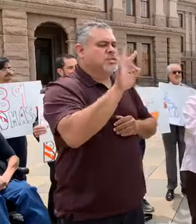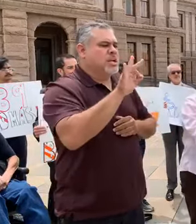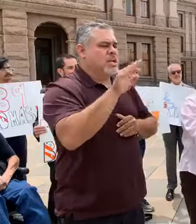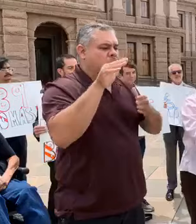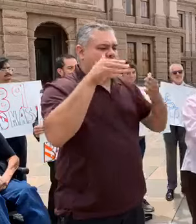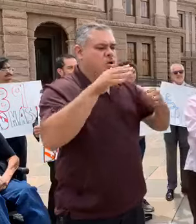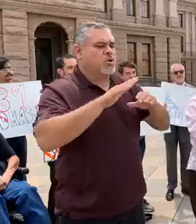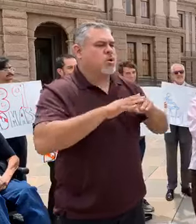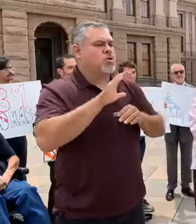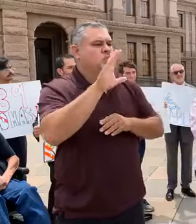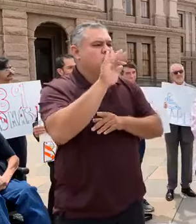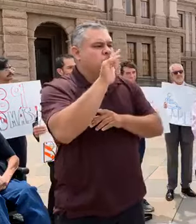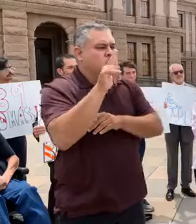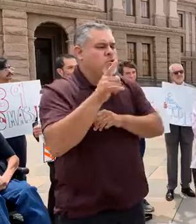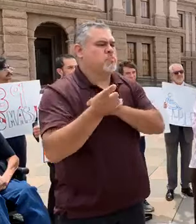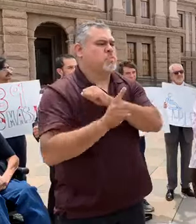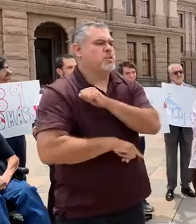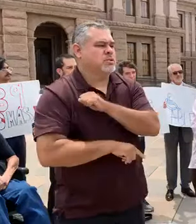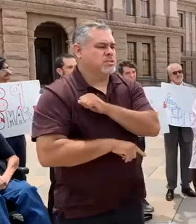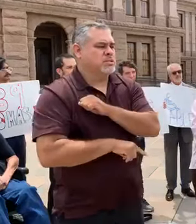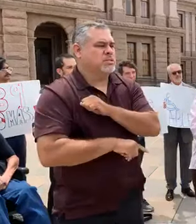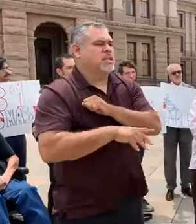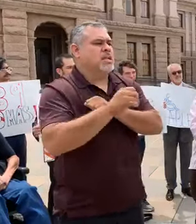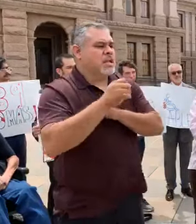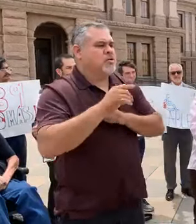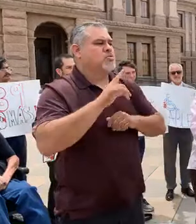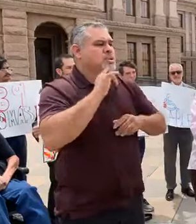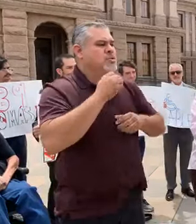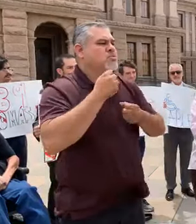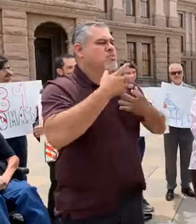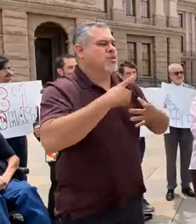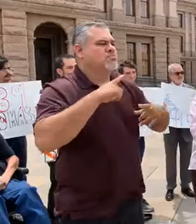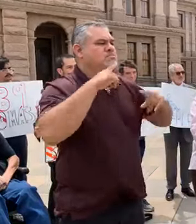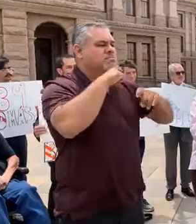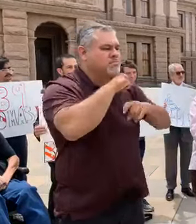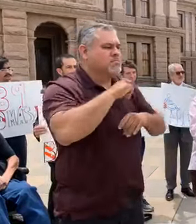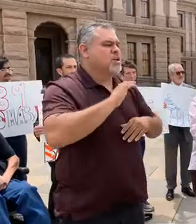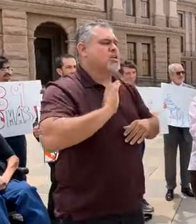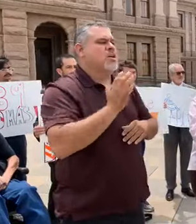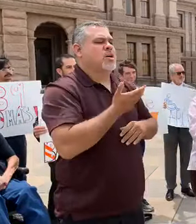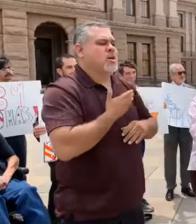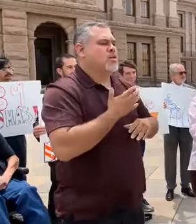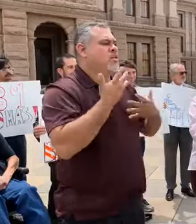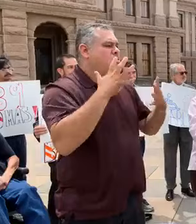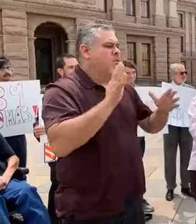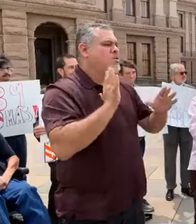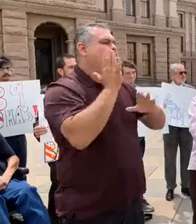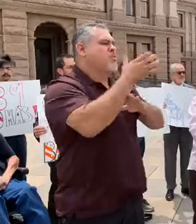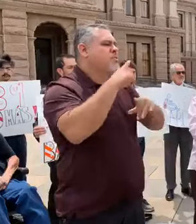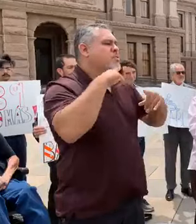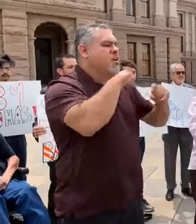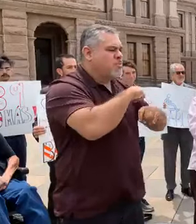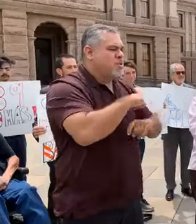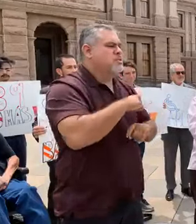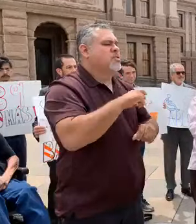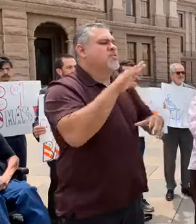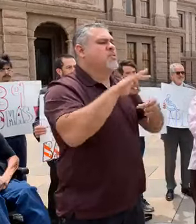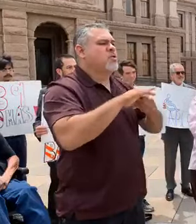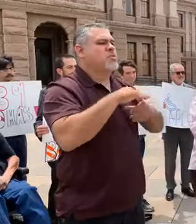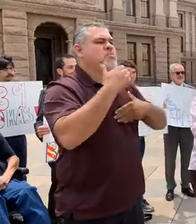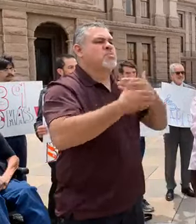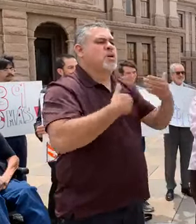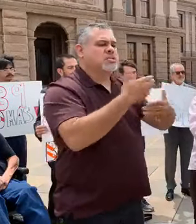on criminal penalties and complicates our already over complicated voting process.